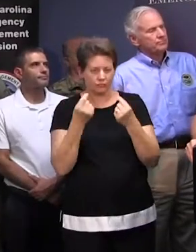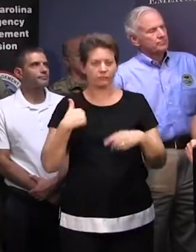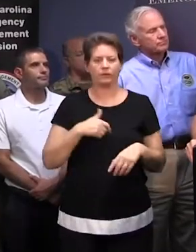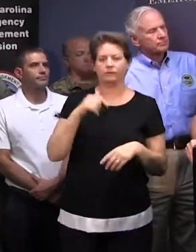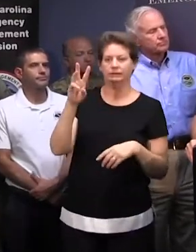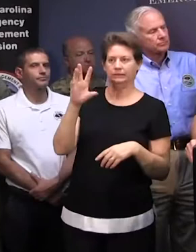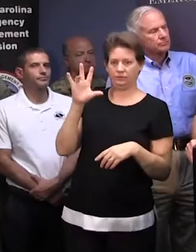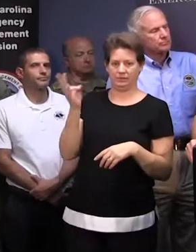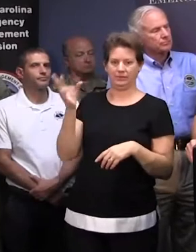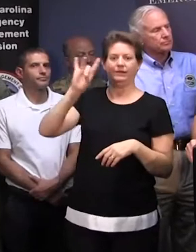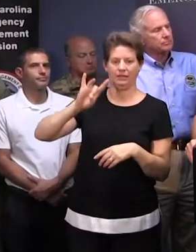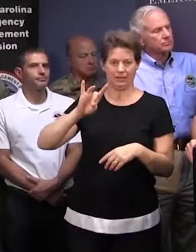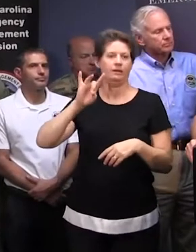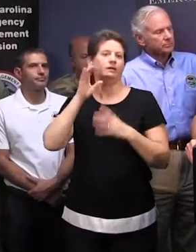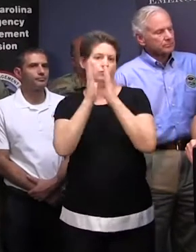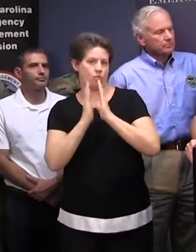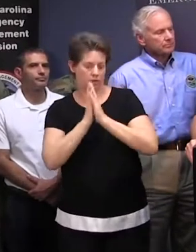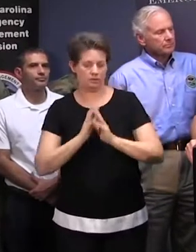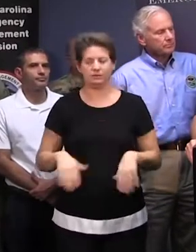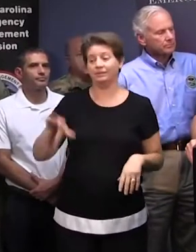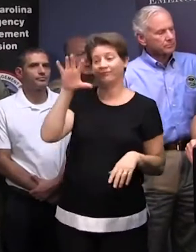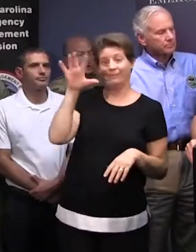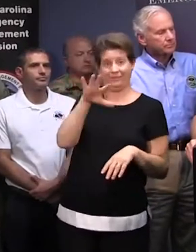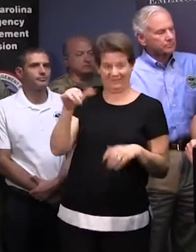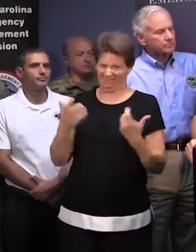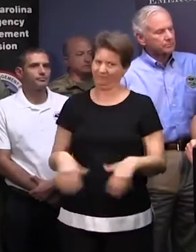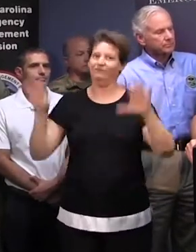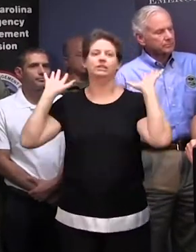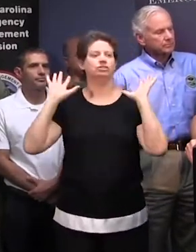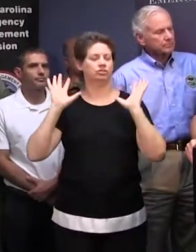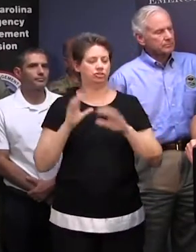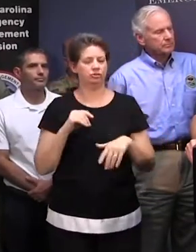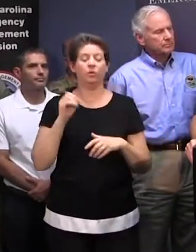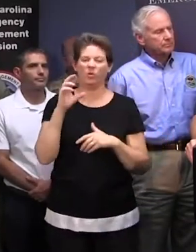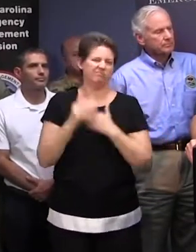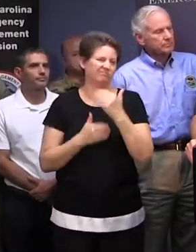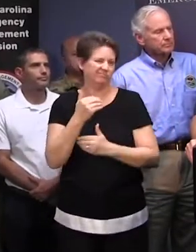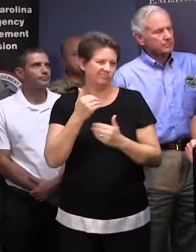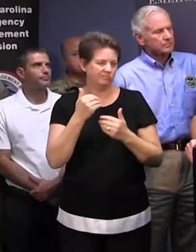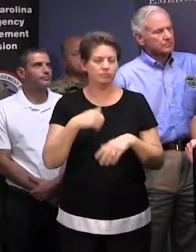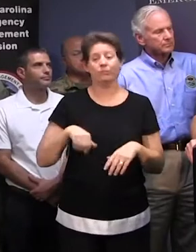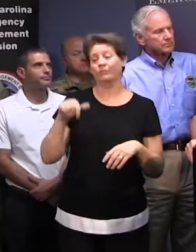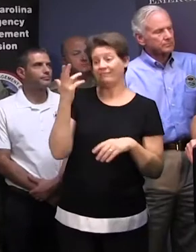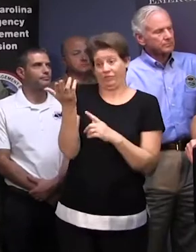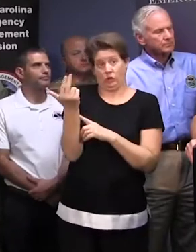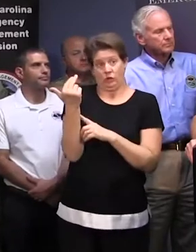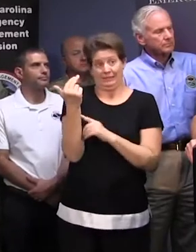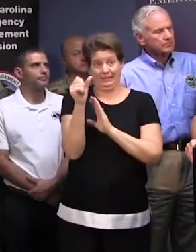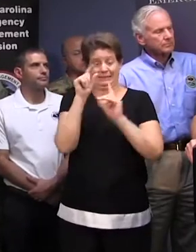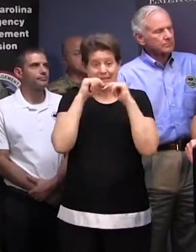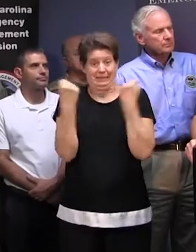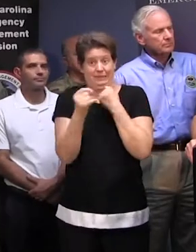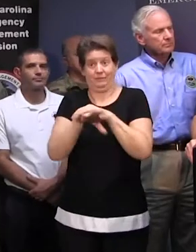requests that have come in here. The 555 are complete or in progress. We've got 13 out-of-state teams